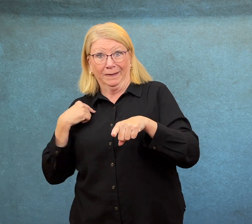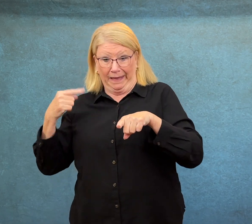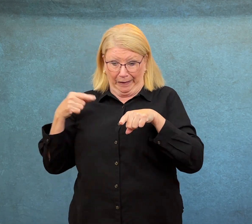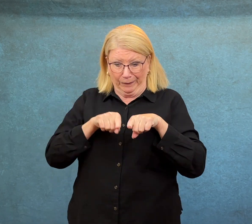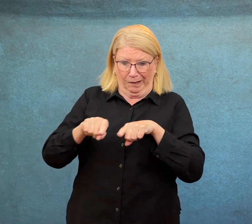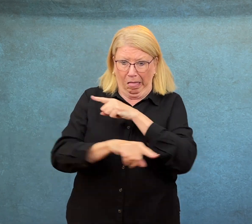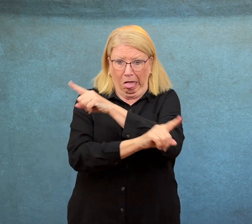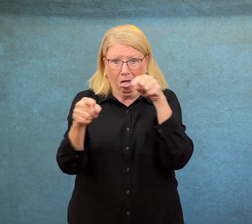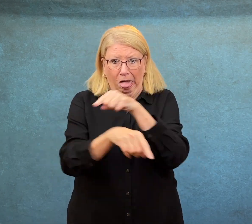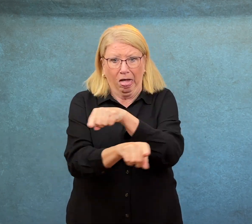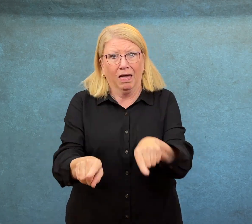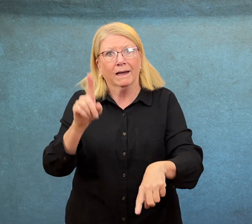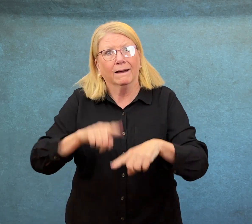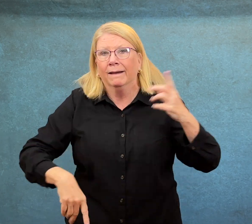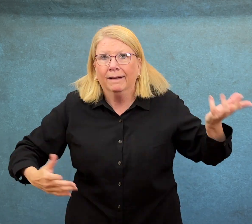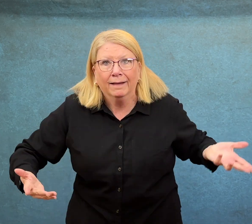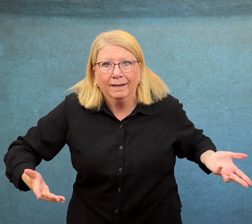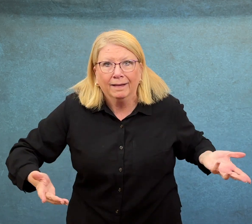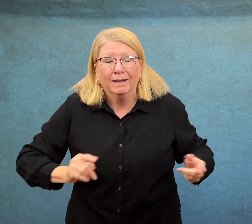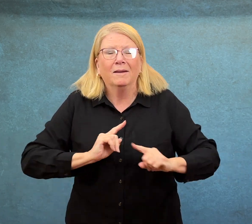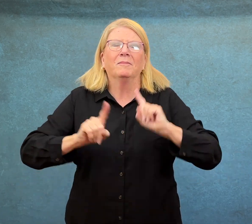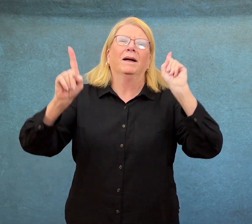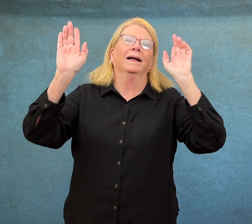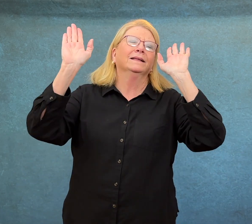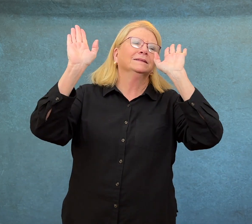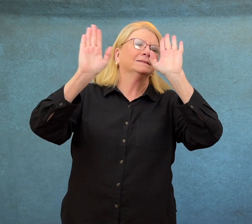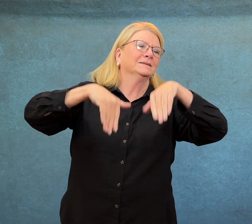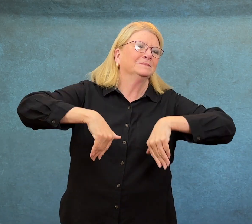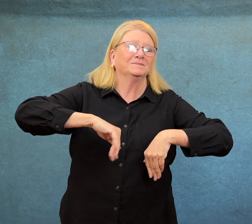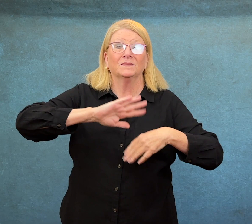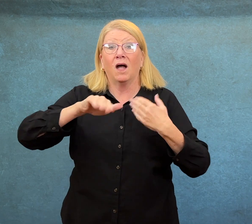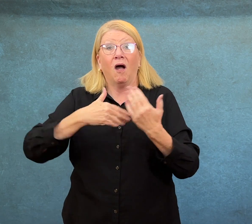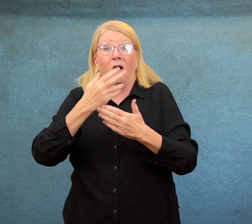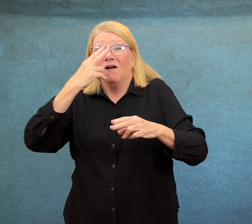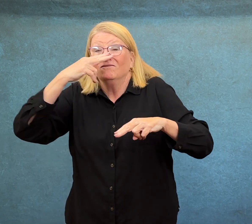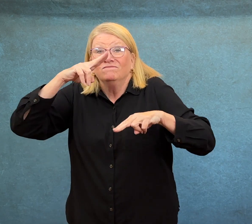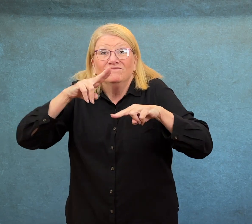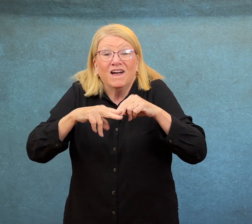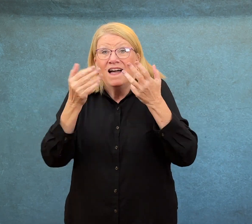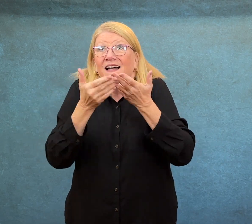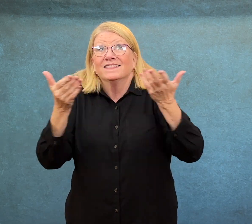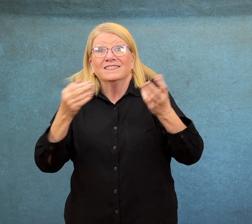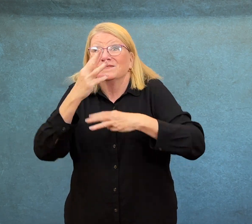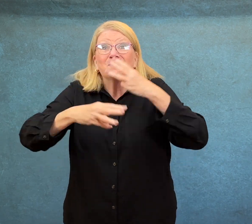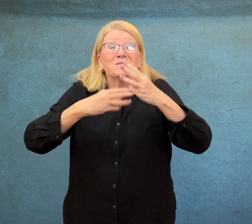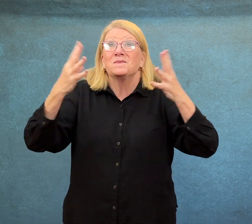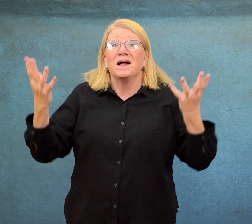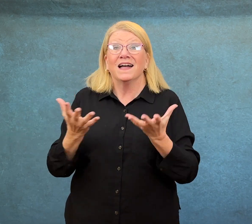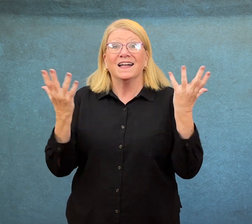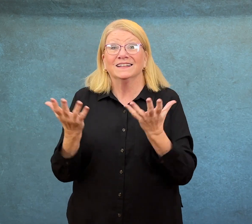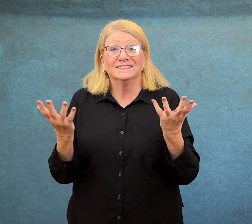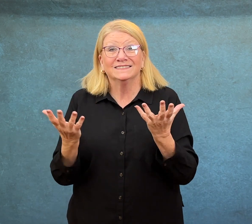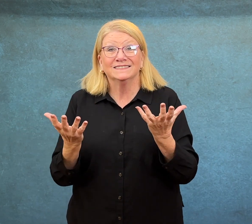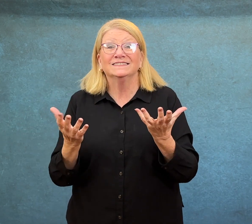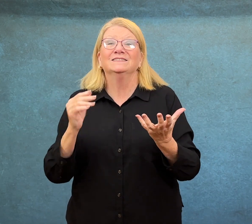slide that's wildly unwinding in windy weather. But among the jolly geriatric